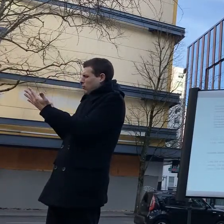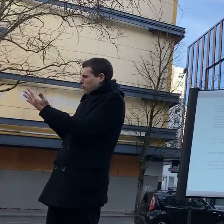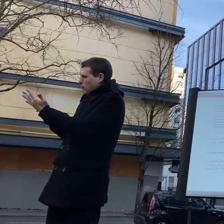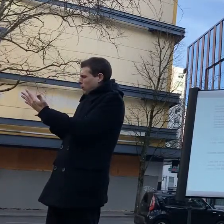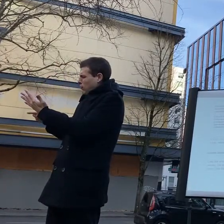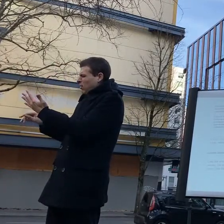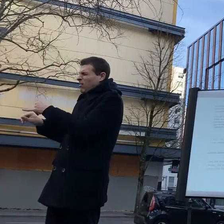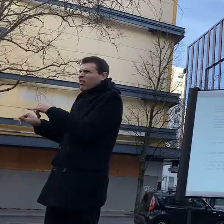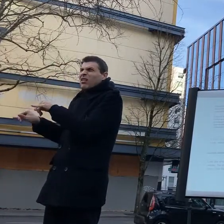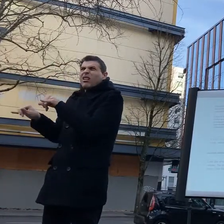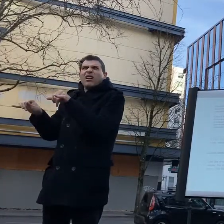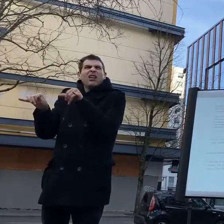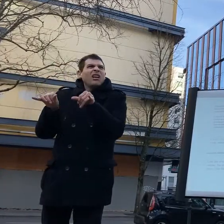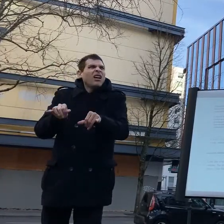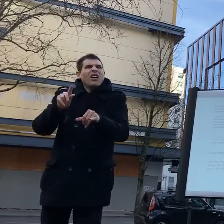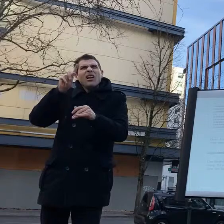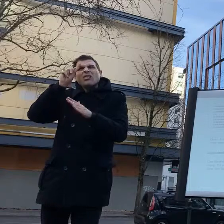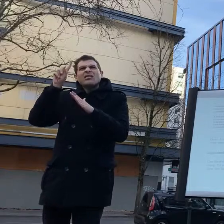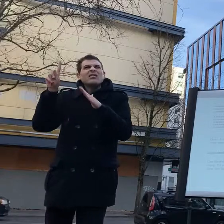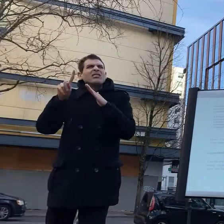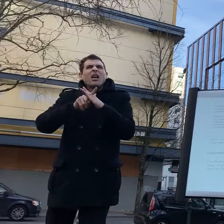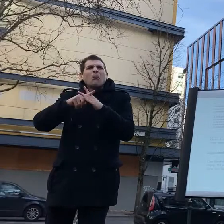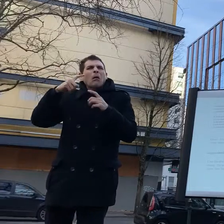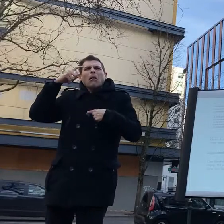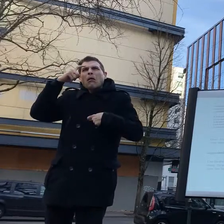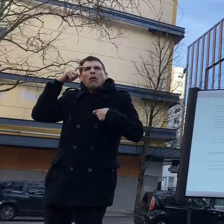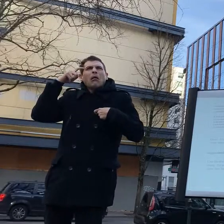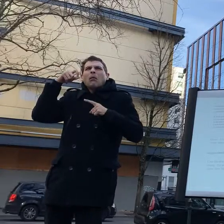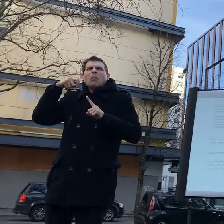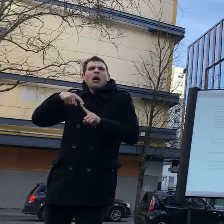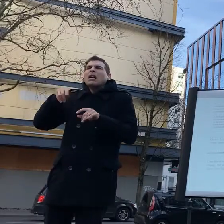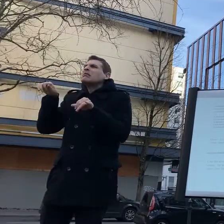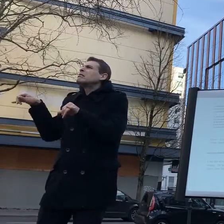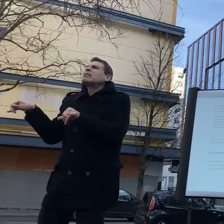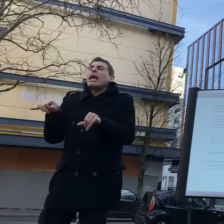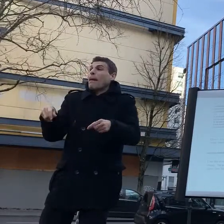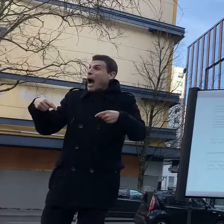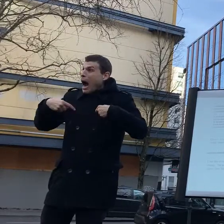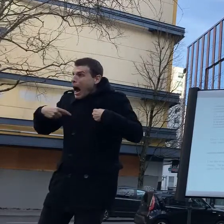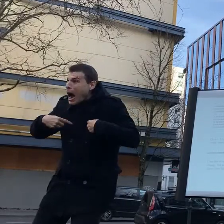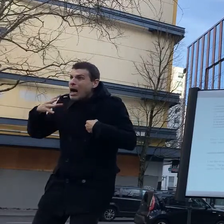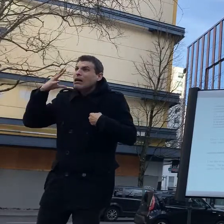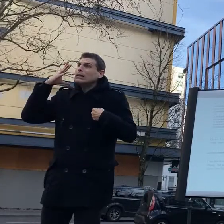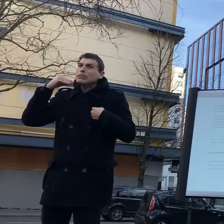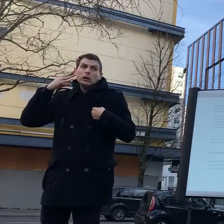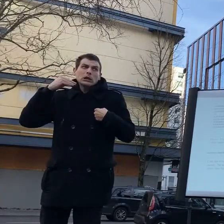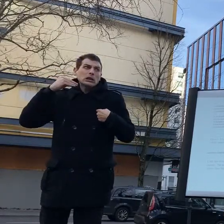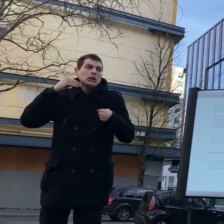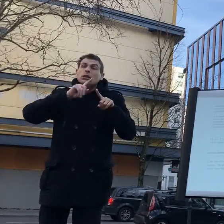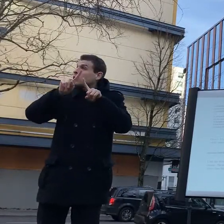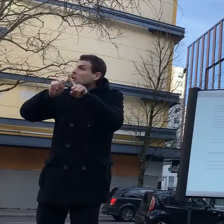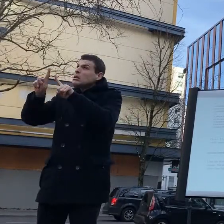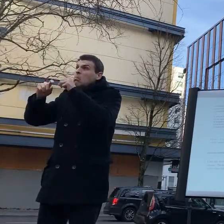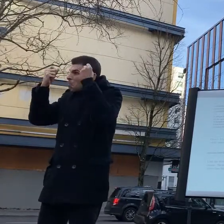technology produced with that weapon and what you'll notice here